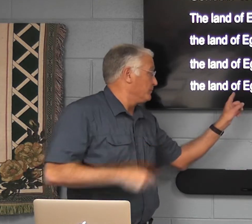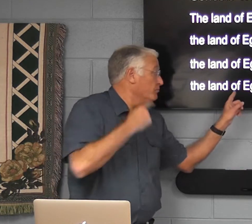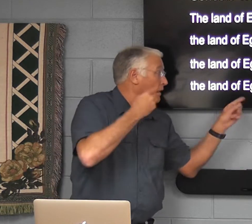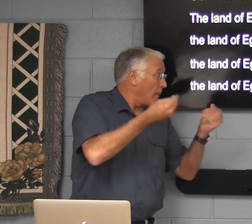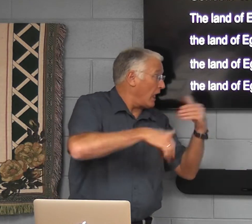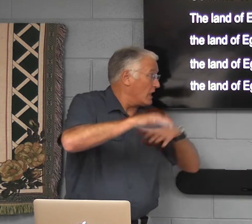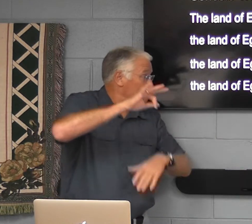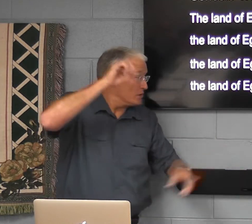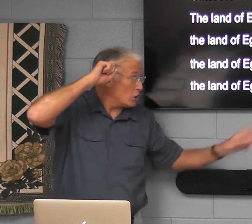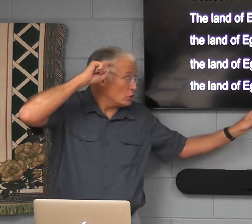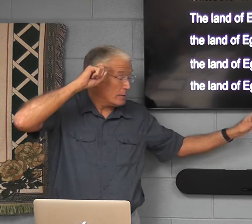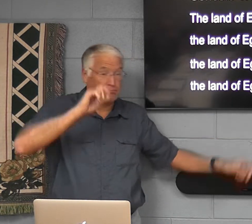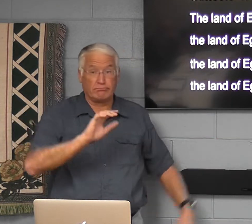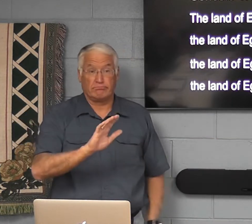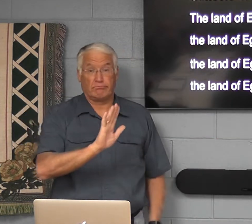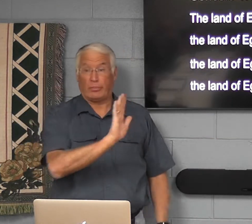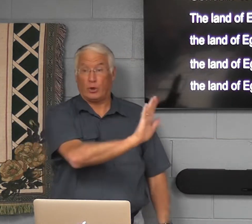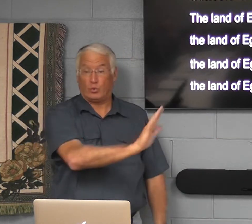And then the land of Egypt is theirs.